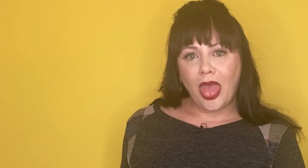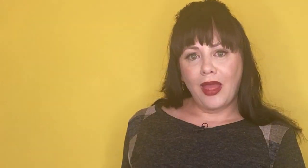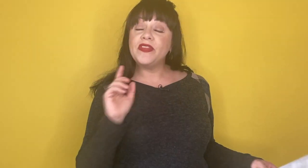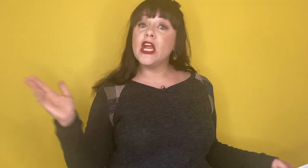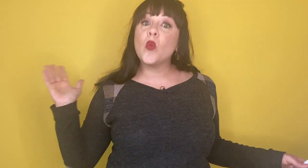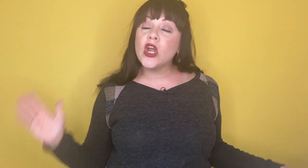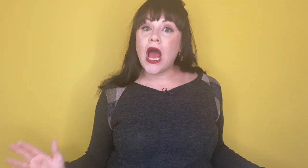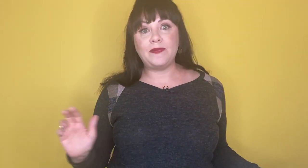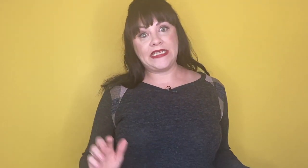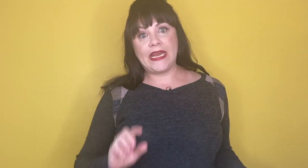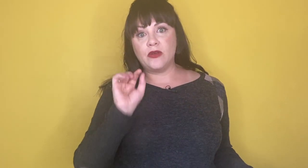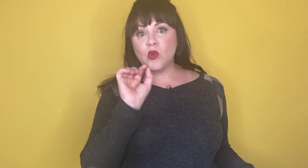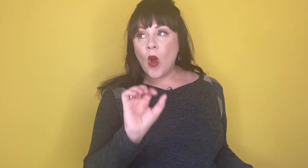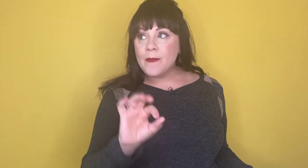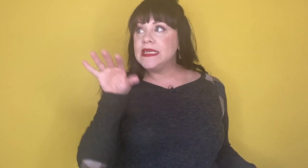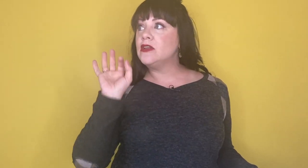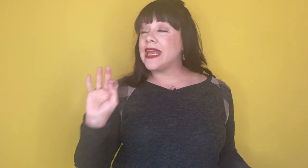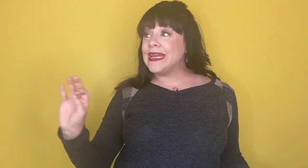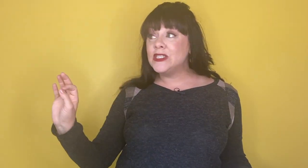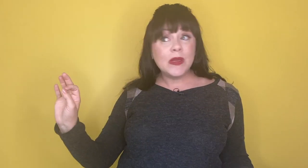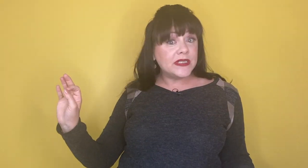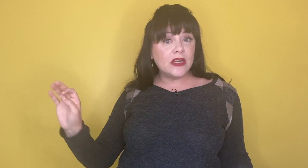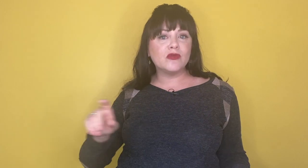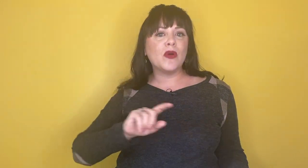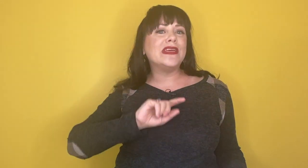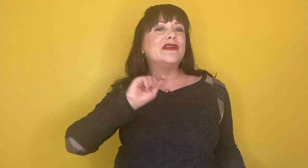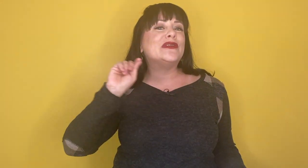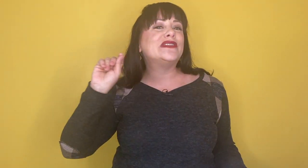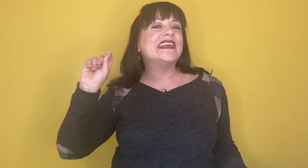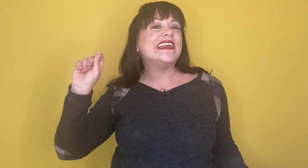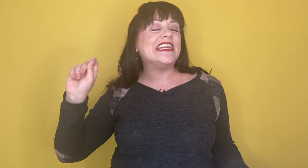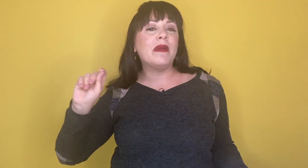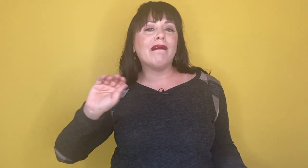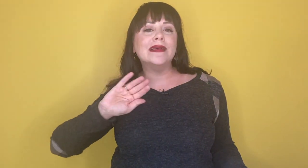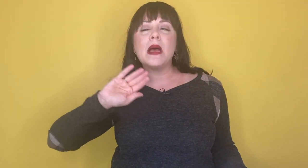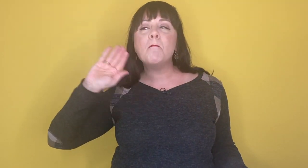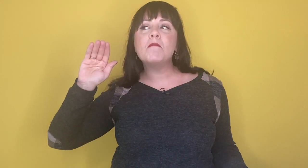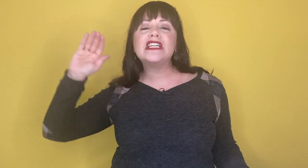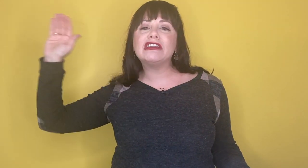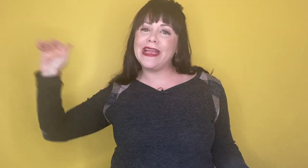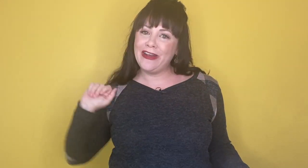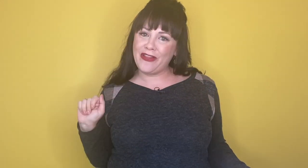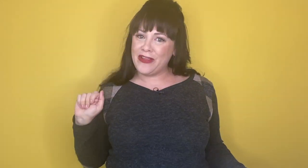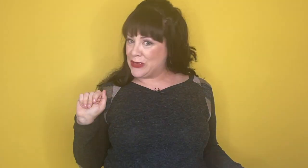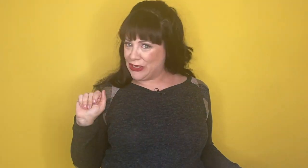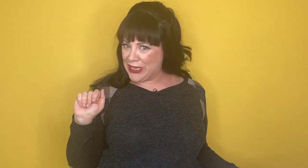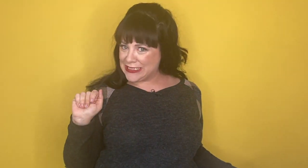But there were not potatoes. White potatoes and sweet potatoes were both introduced in the Americas much later than the original Thanksgiving